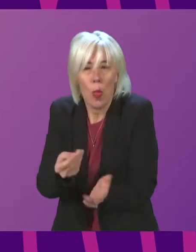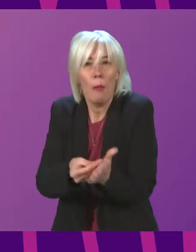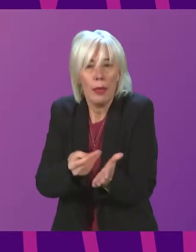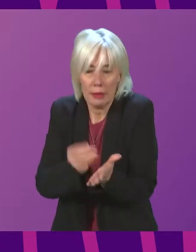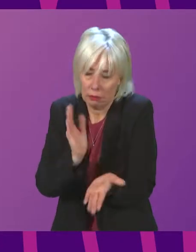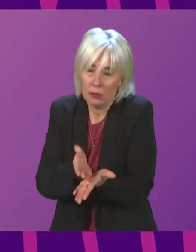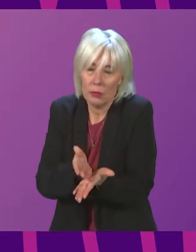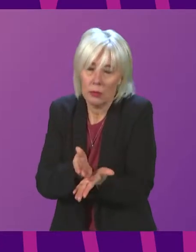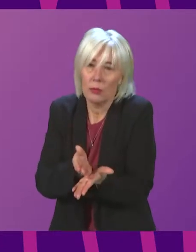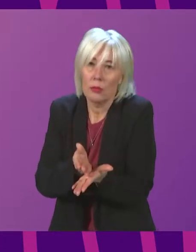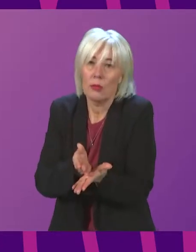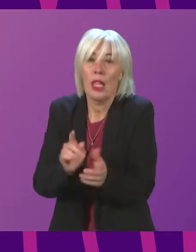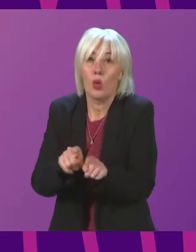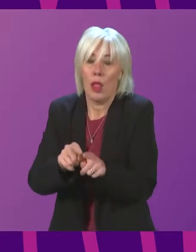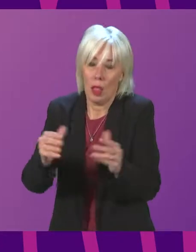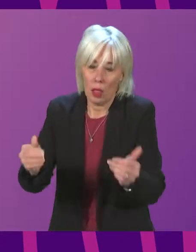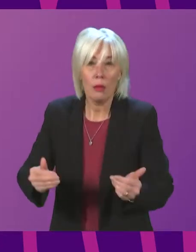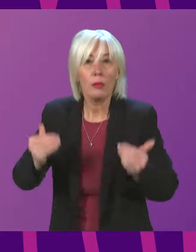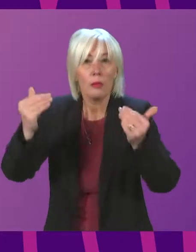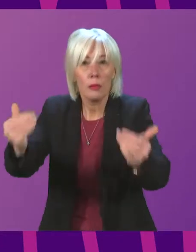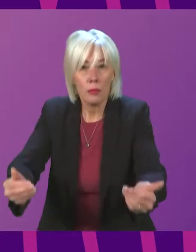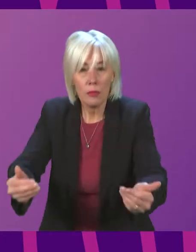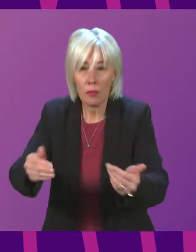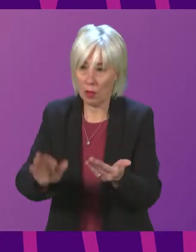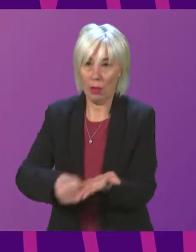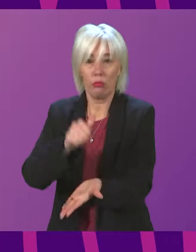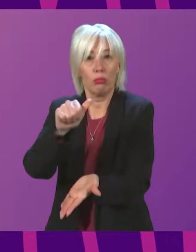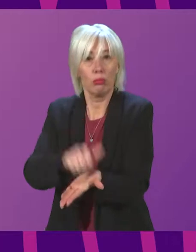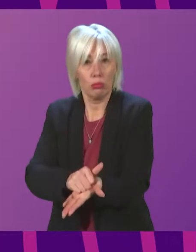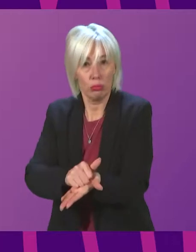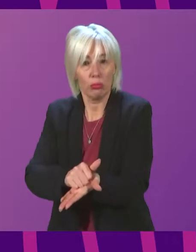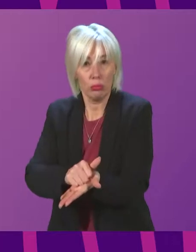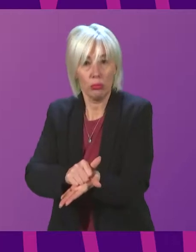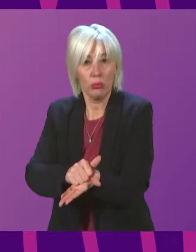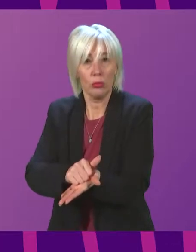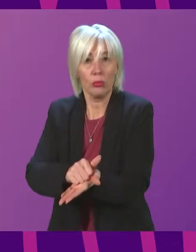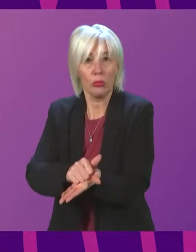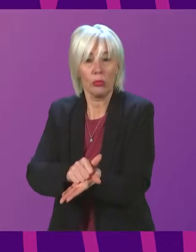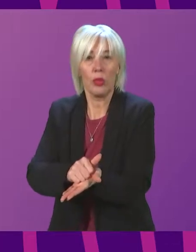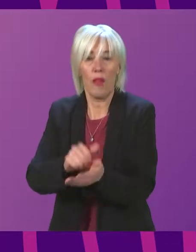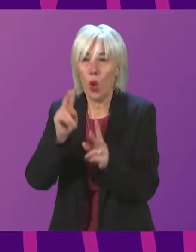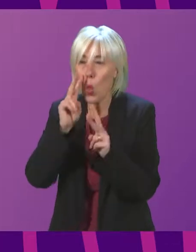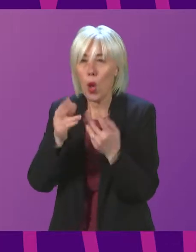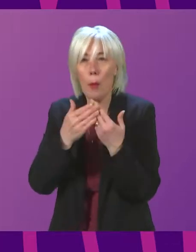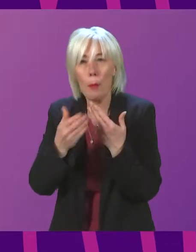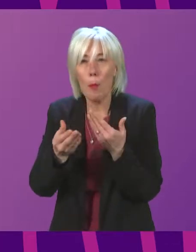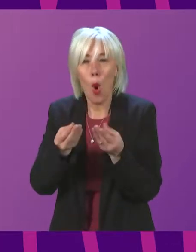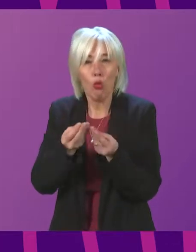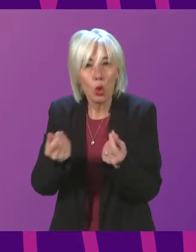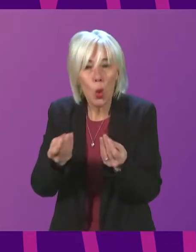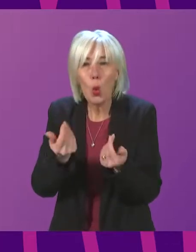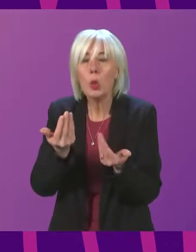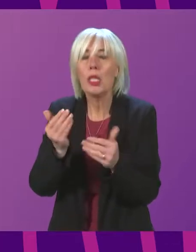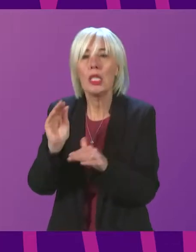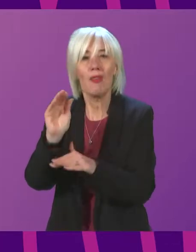Of course, as we move forward, in order to get this right, we will have to look at further resourcing in the future